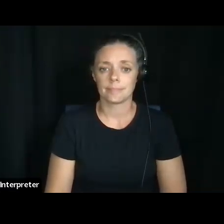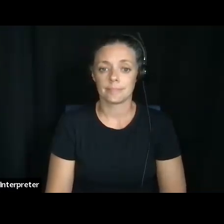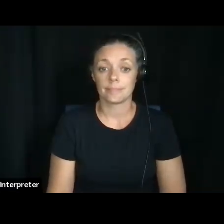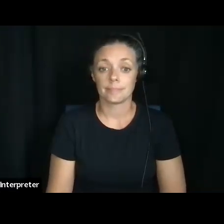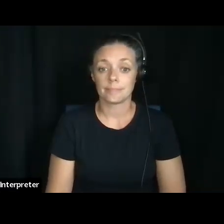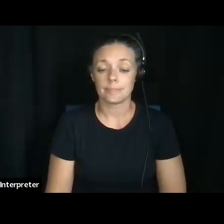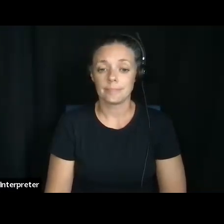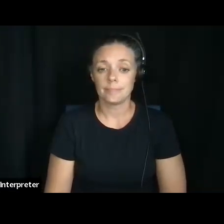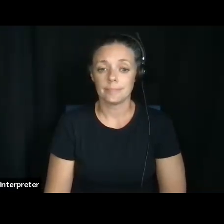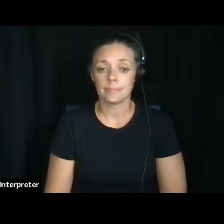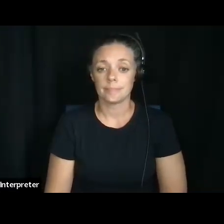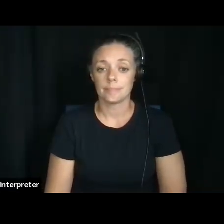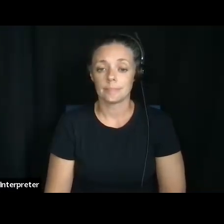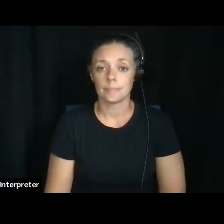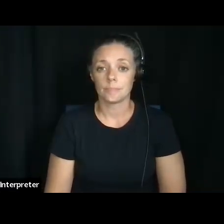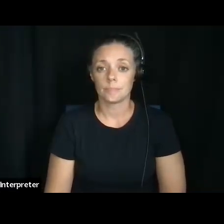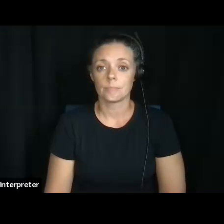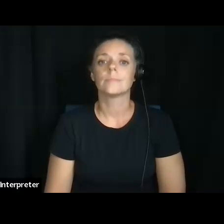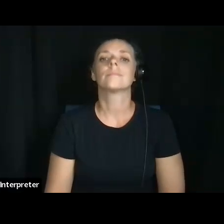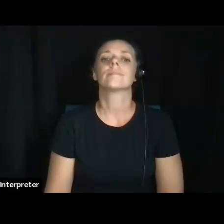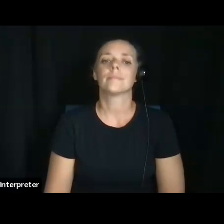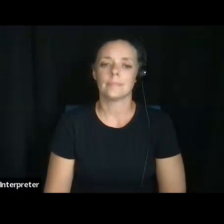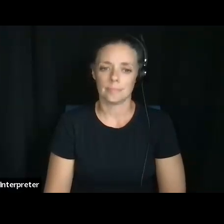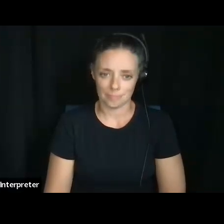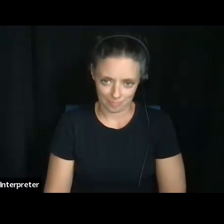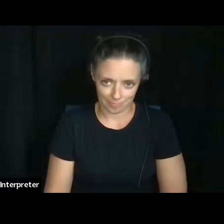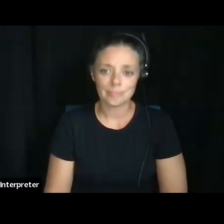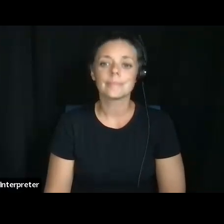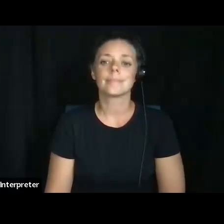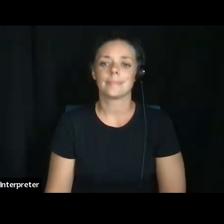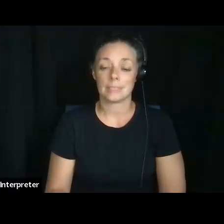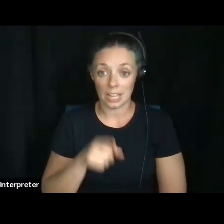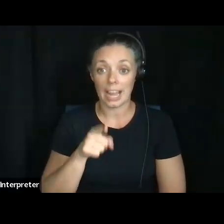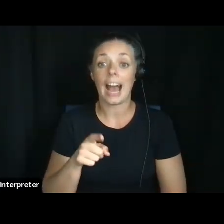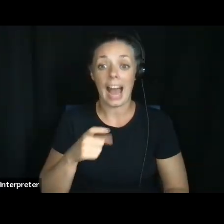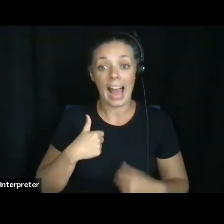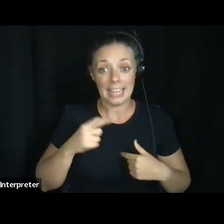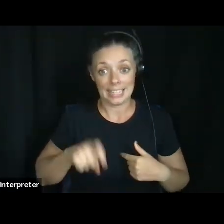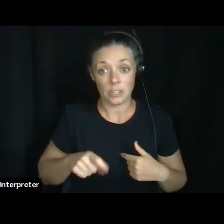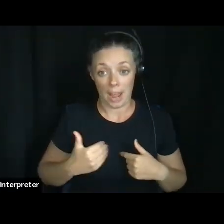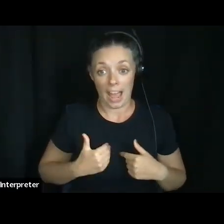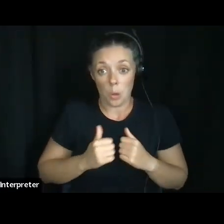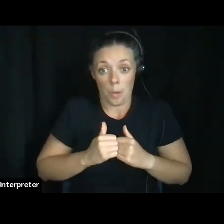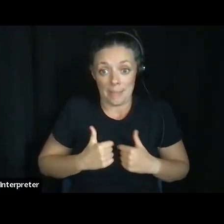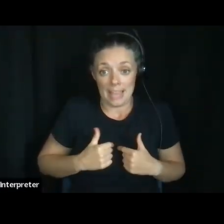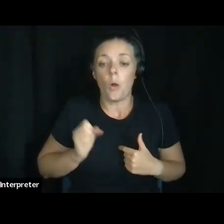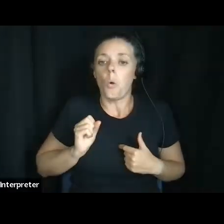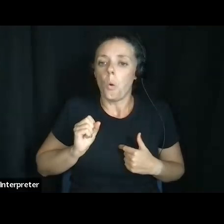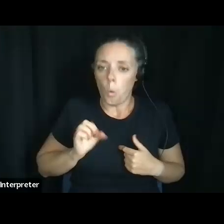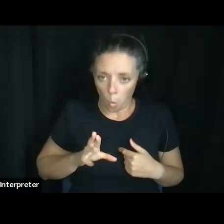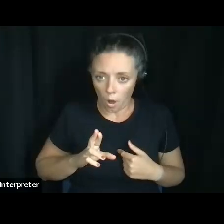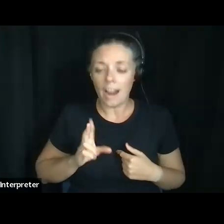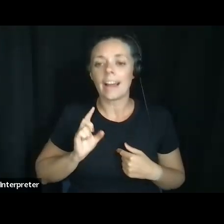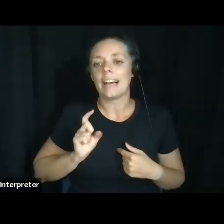You need to have it with you in your person. Yes. I need to either have it with me or I need to